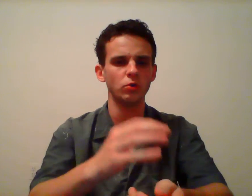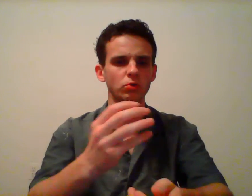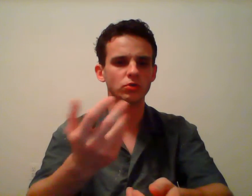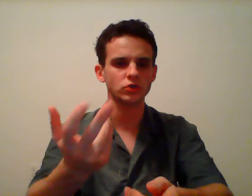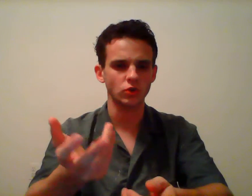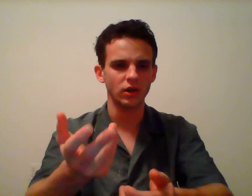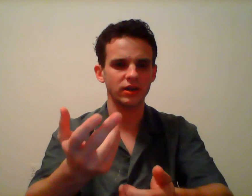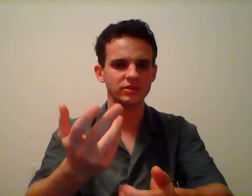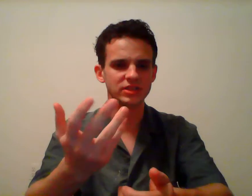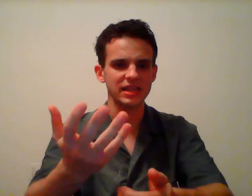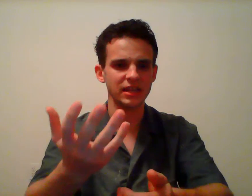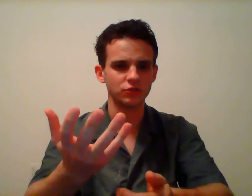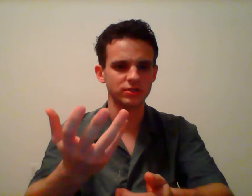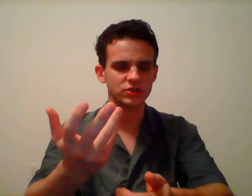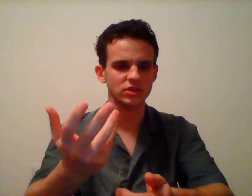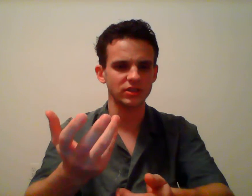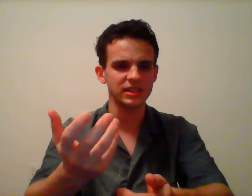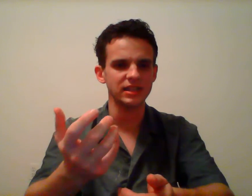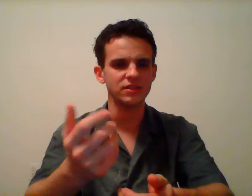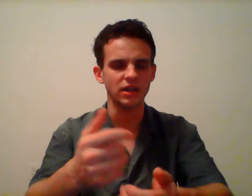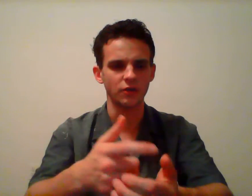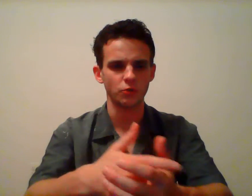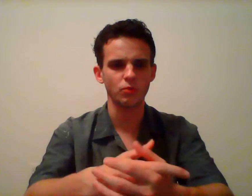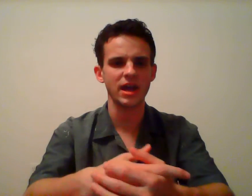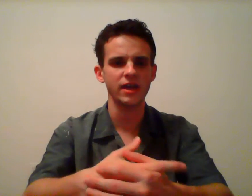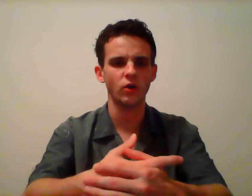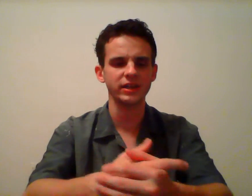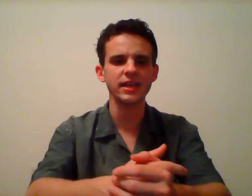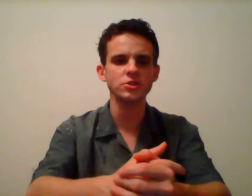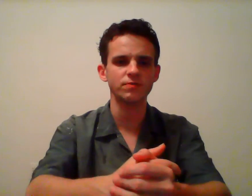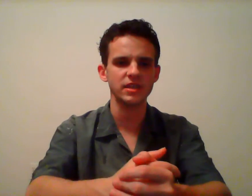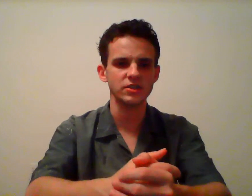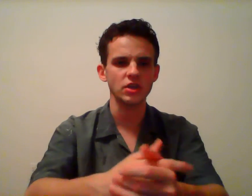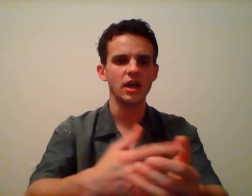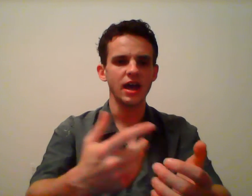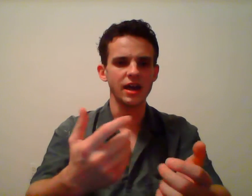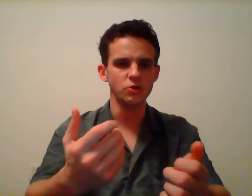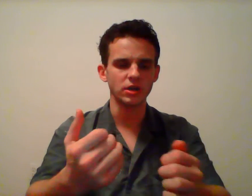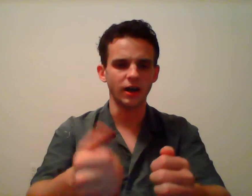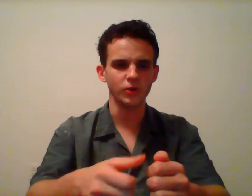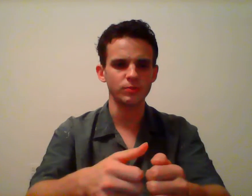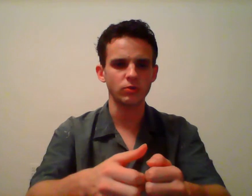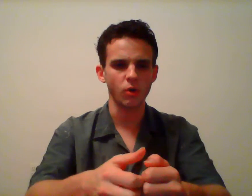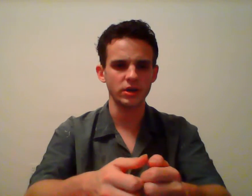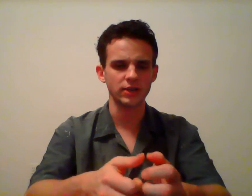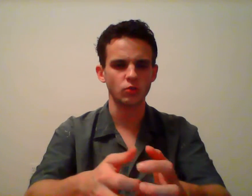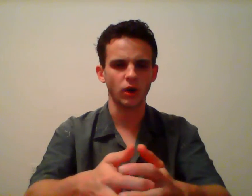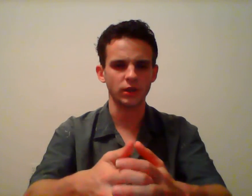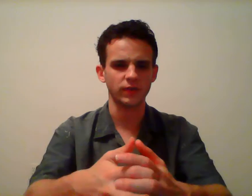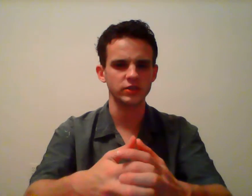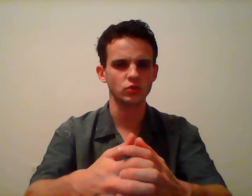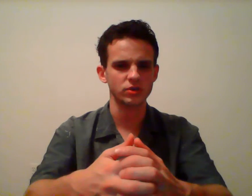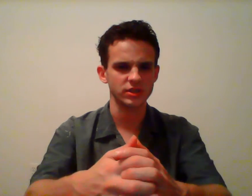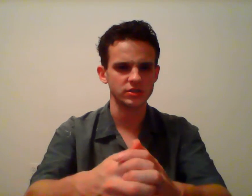who saw state interests leaning the other way on each of these and who can also be quoted as qualified sources.